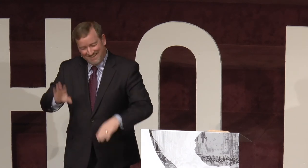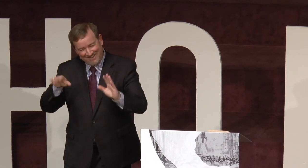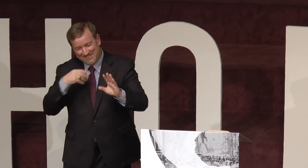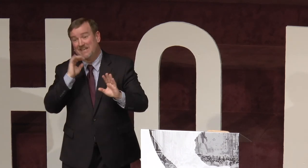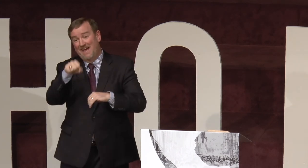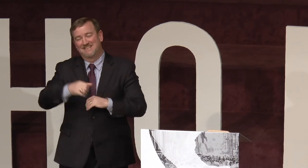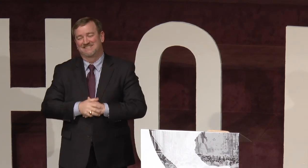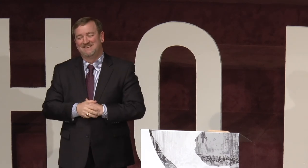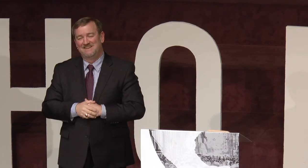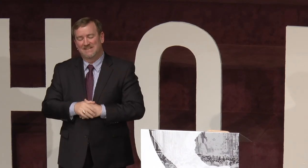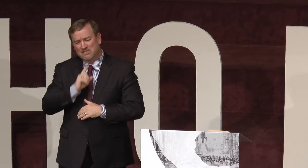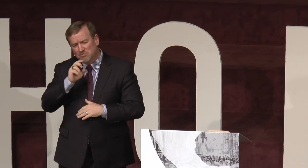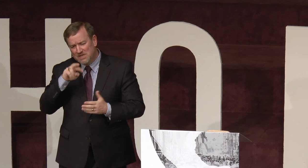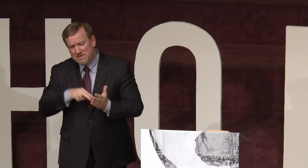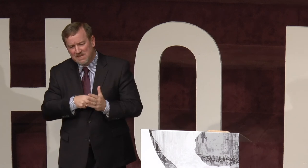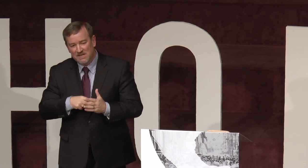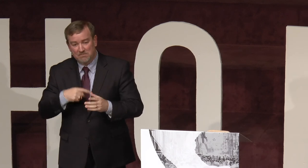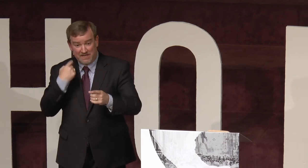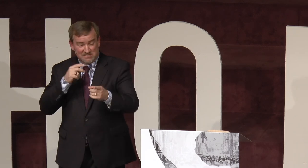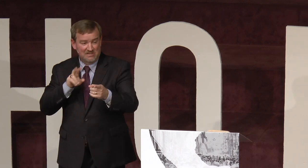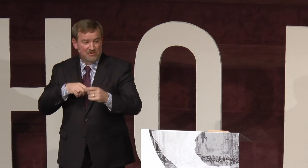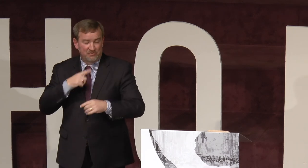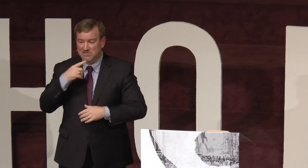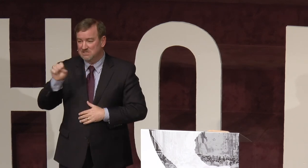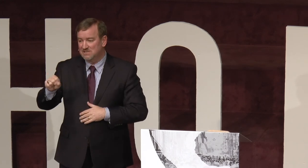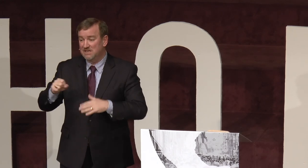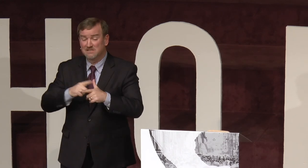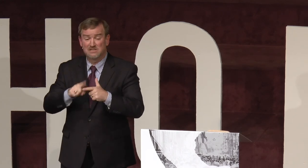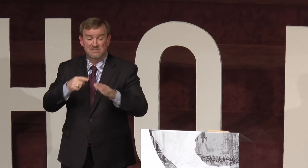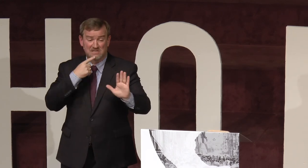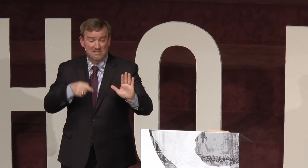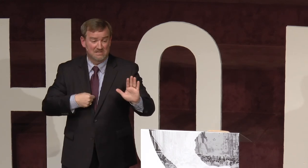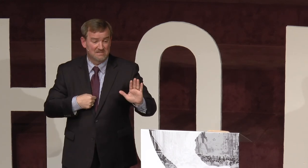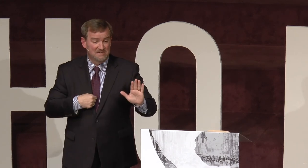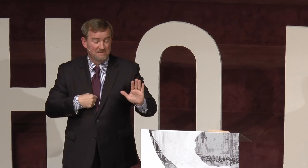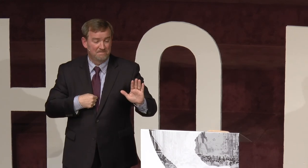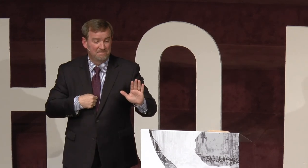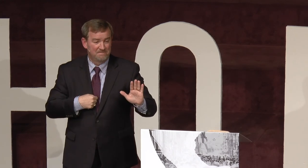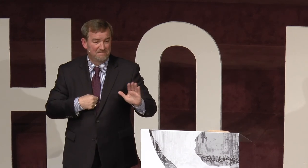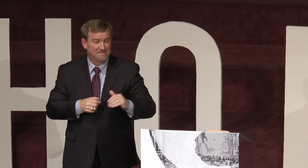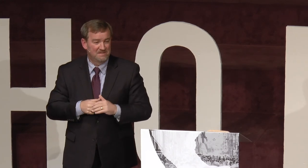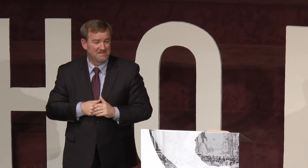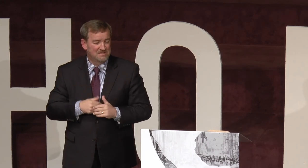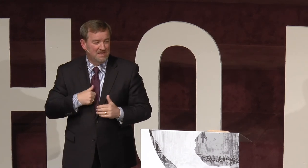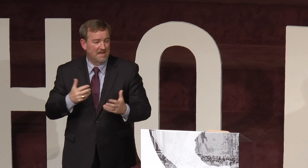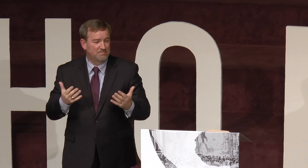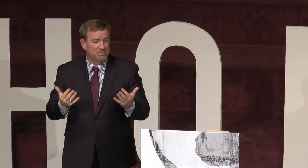They always say yes. I said, do you really mean it? But I could see on her face she said yes. And then she said this. She said, I have been